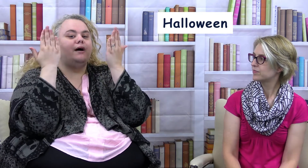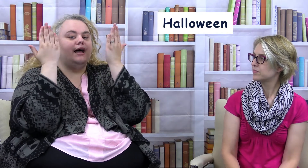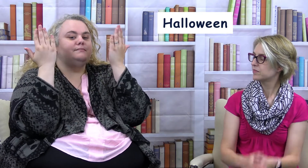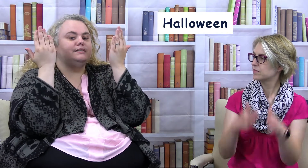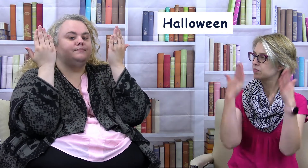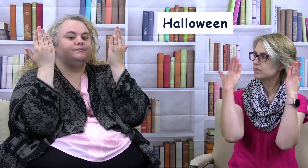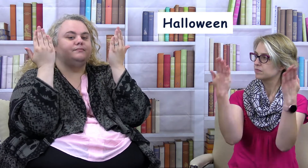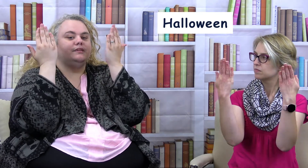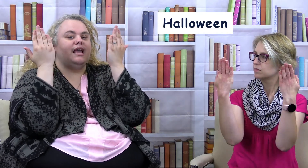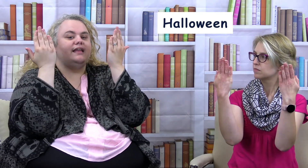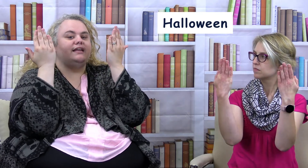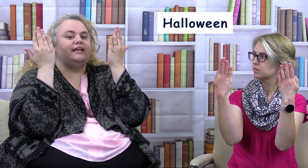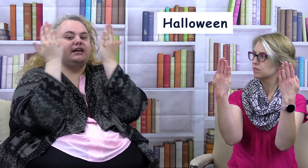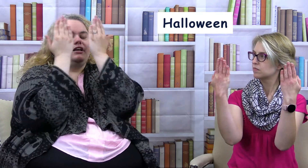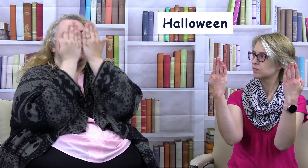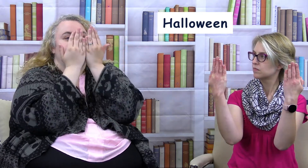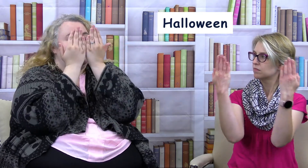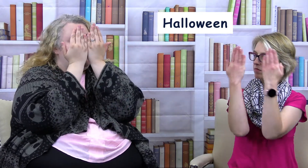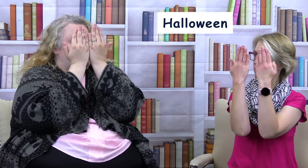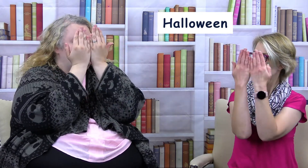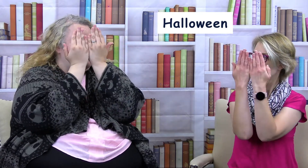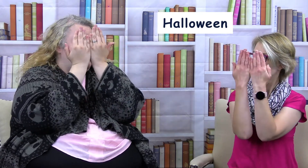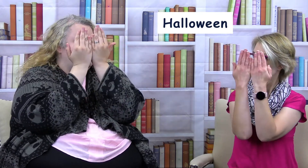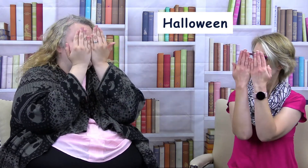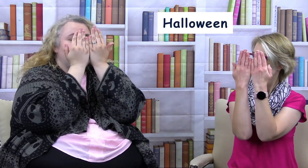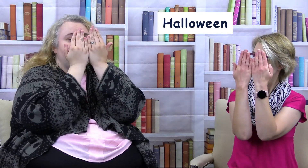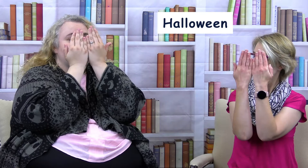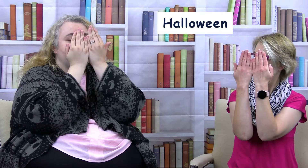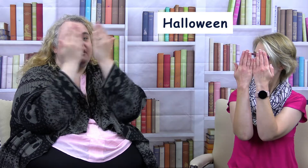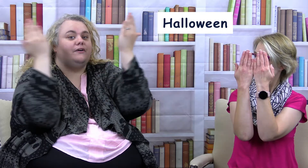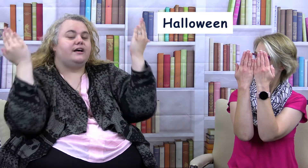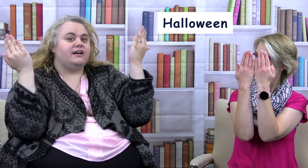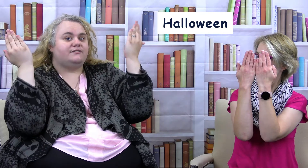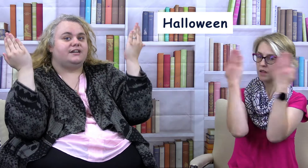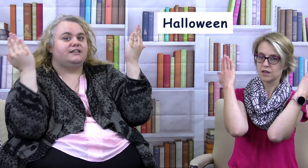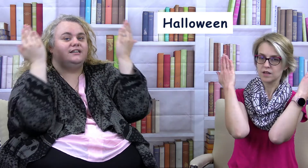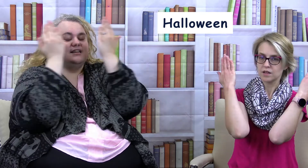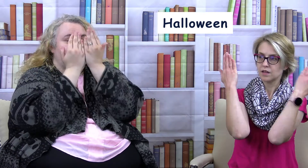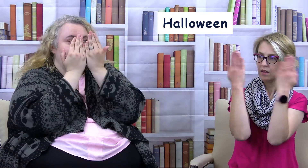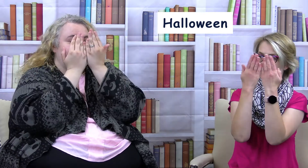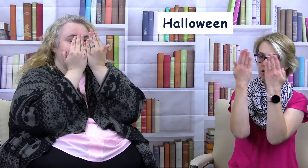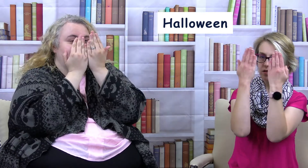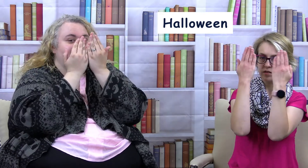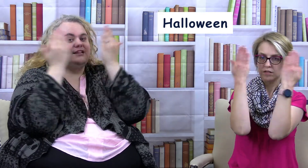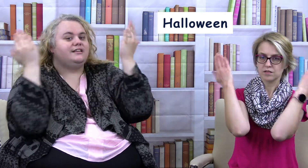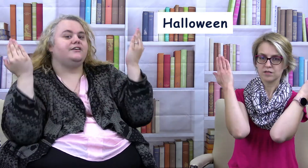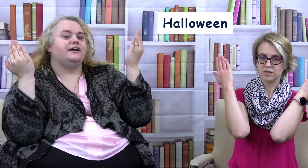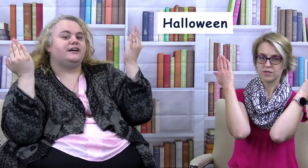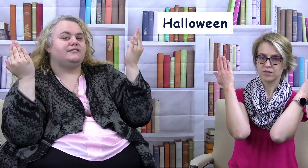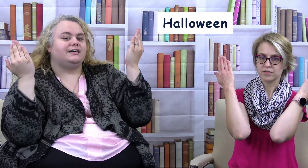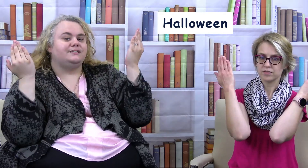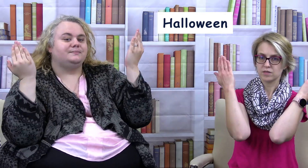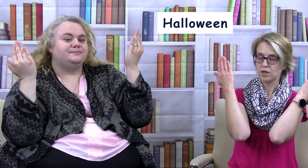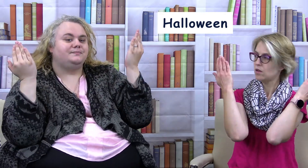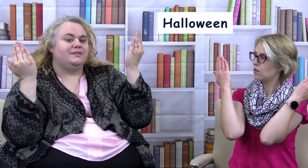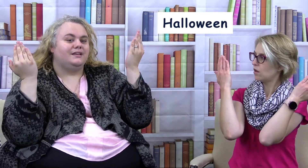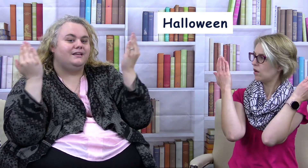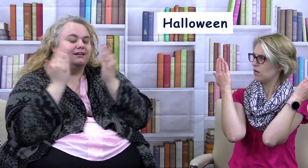palms and then you have them covering your face and then you uncover and cover and uncover. Oh